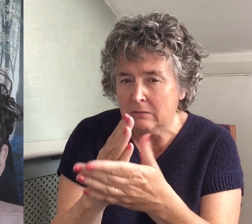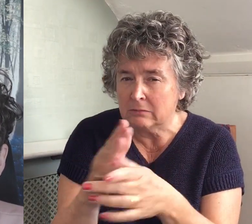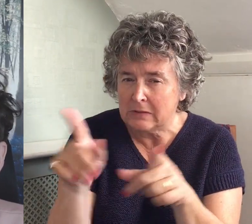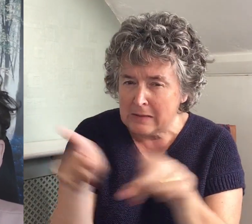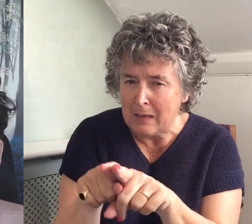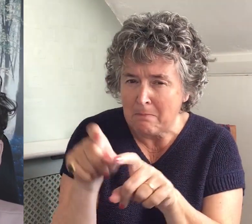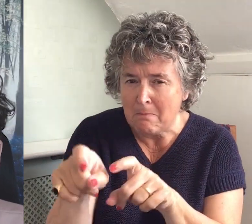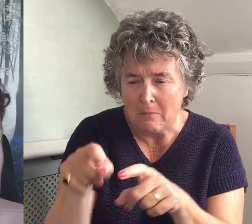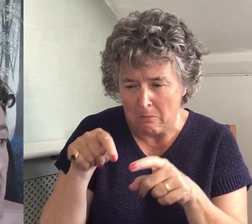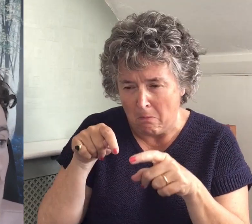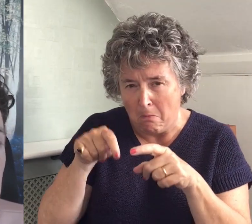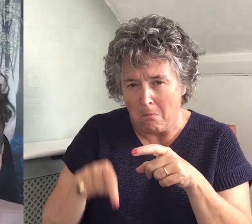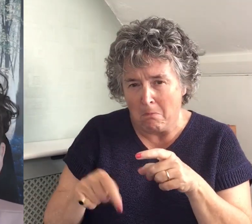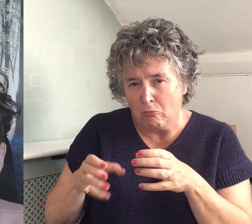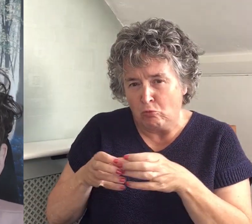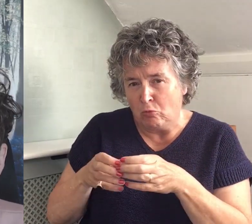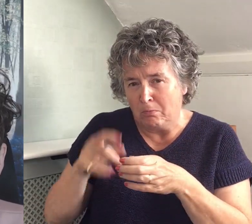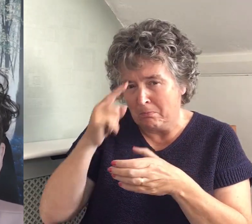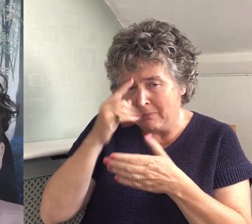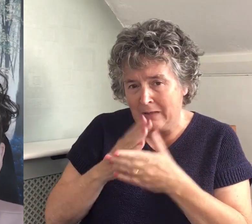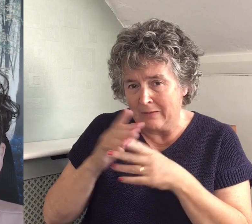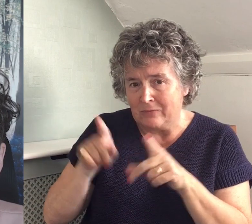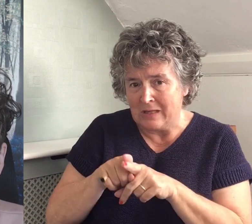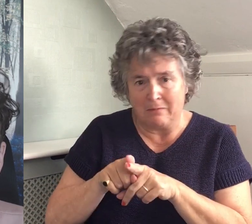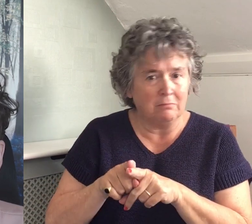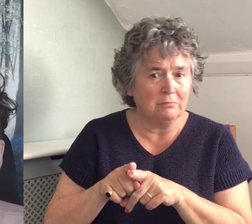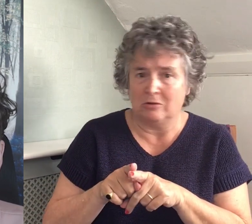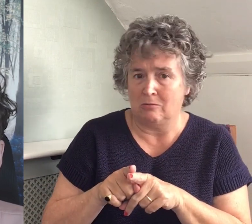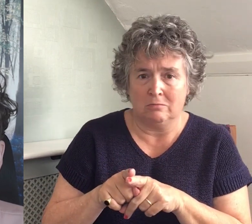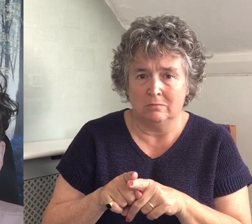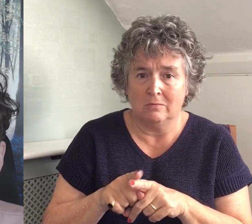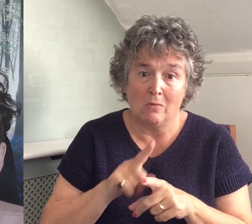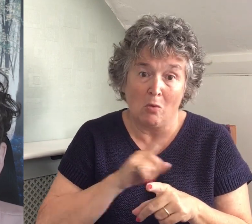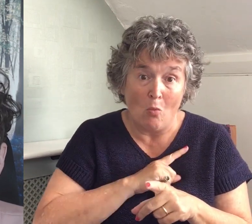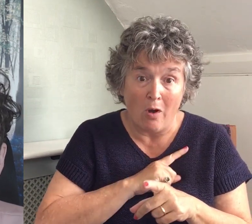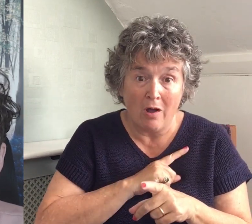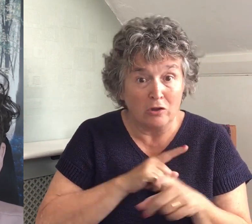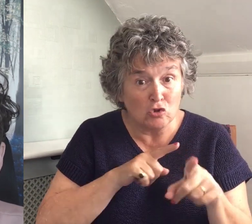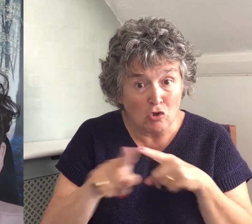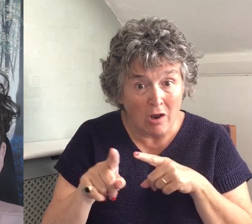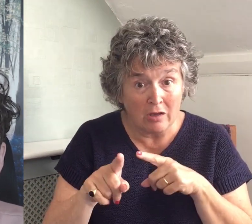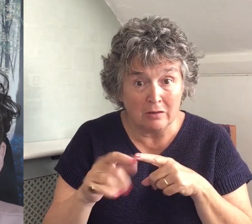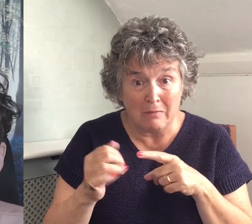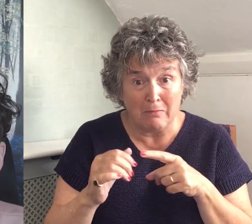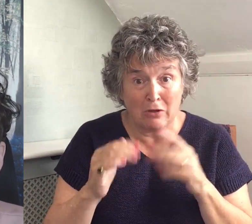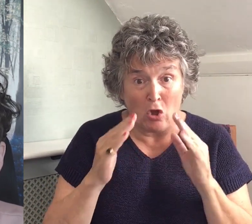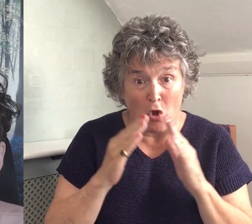Because if we did that, we'd very likely have loads of home groups with one person each in them.